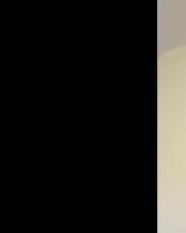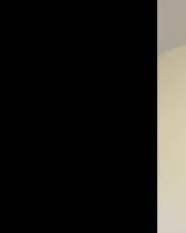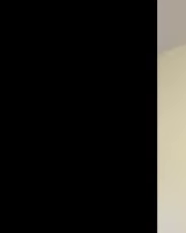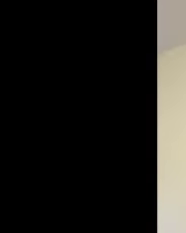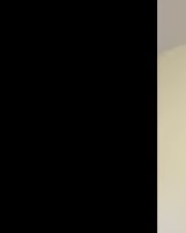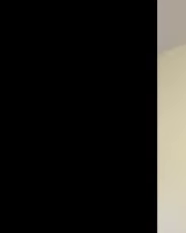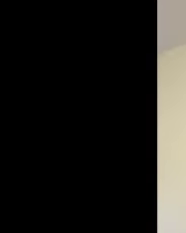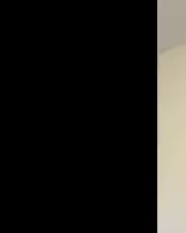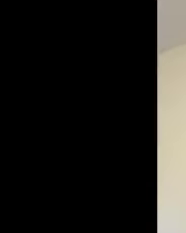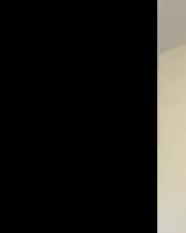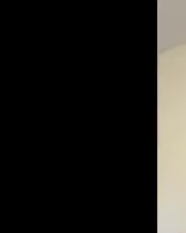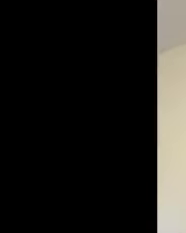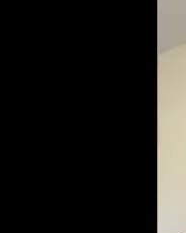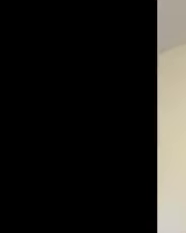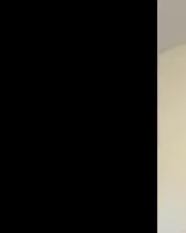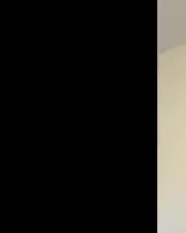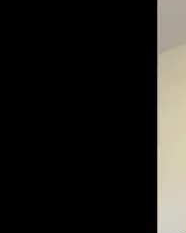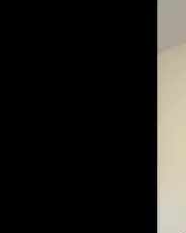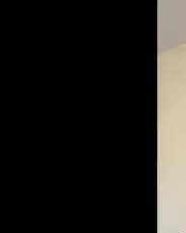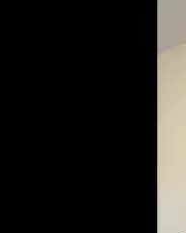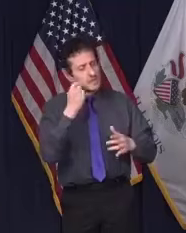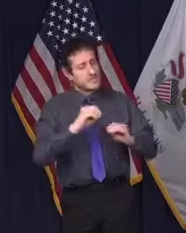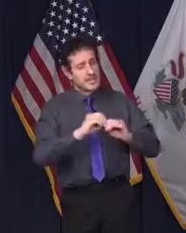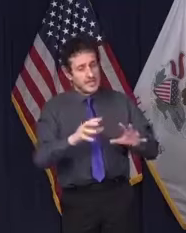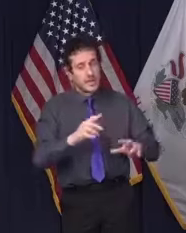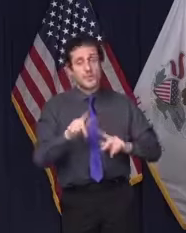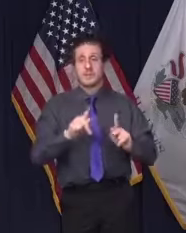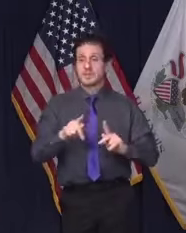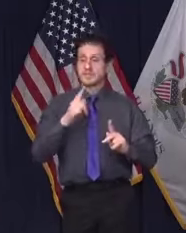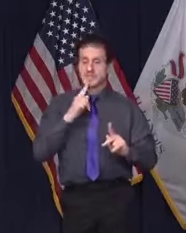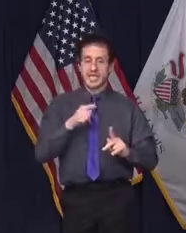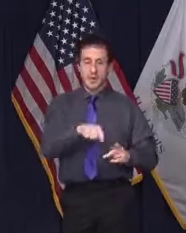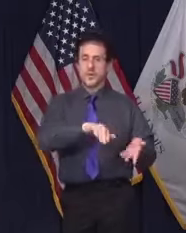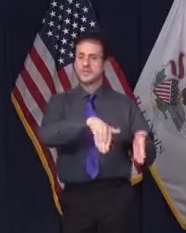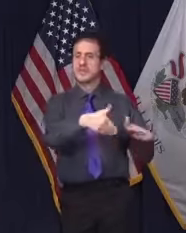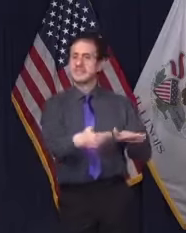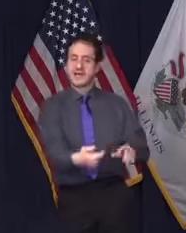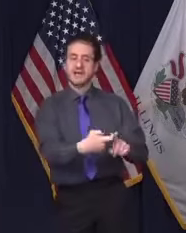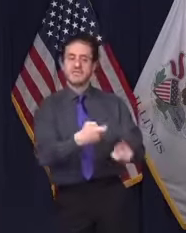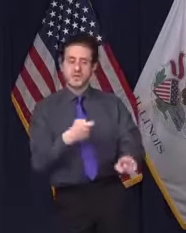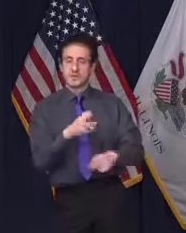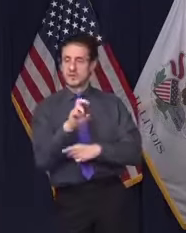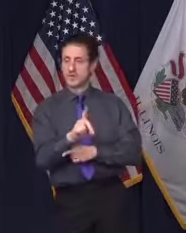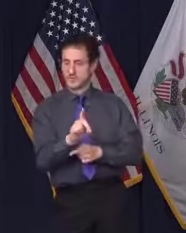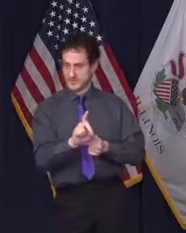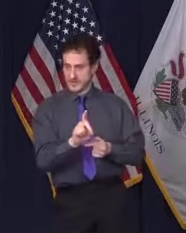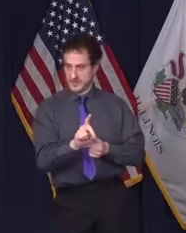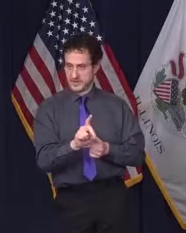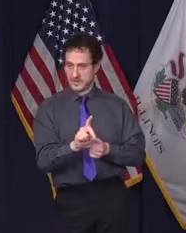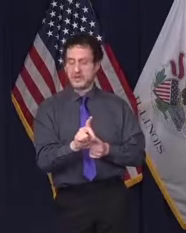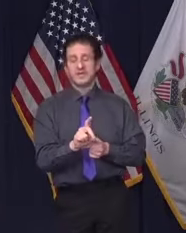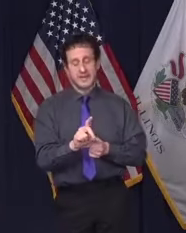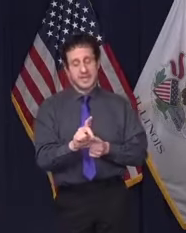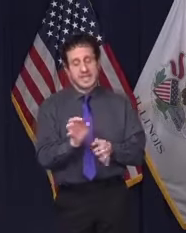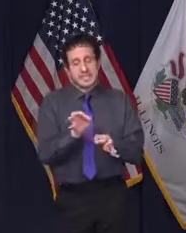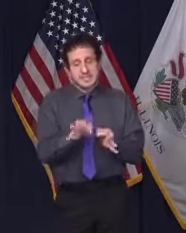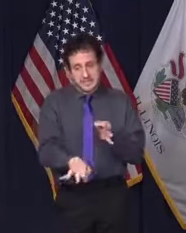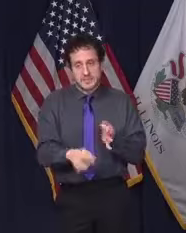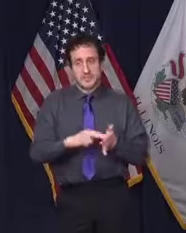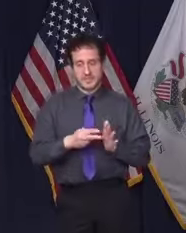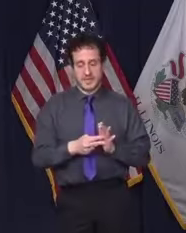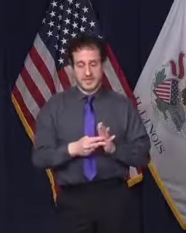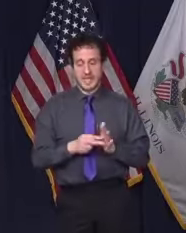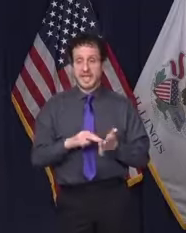use as a definition for COVID deaths. So the case definition is very simplistic. It means